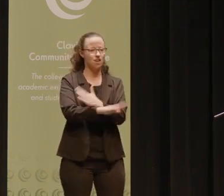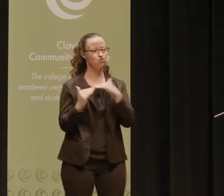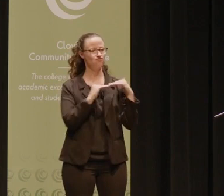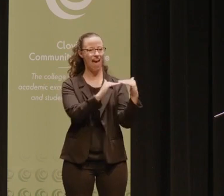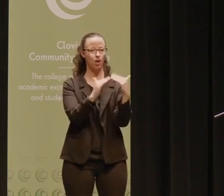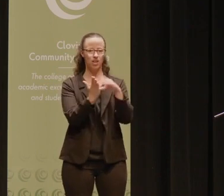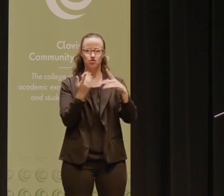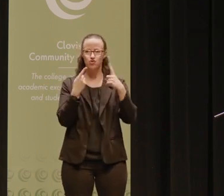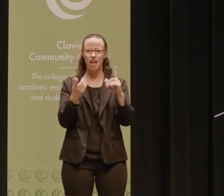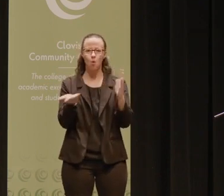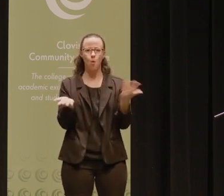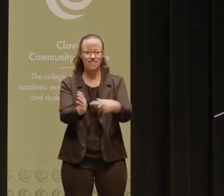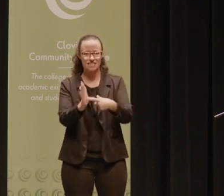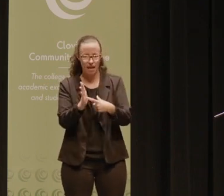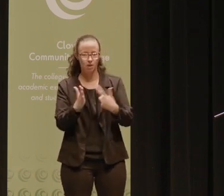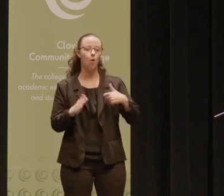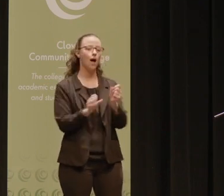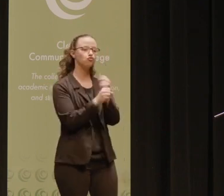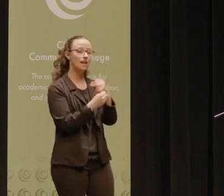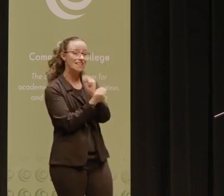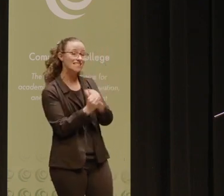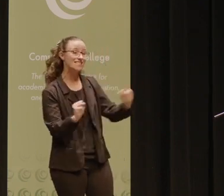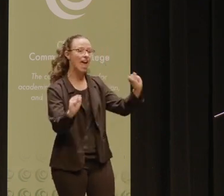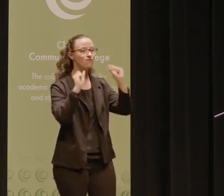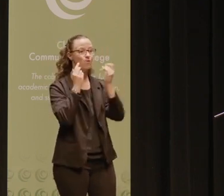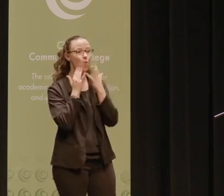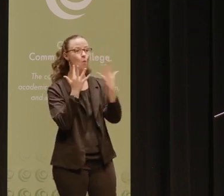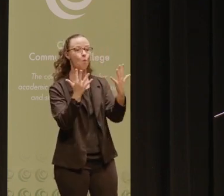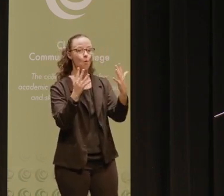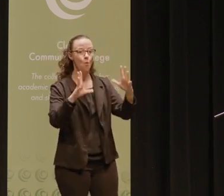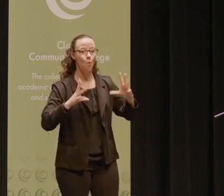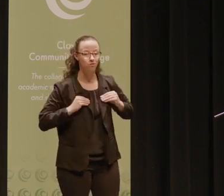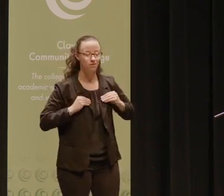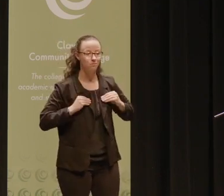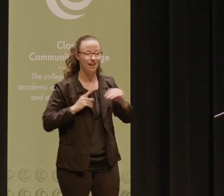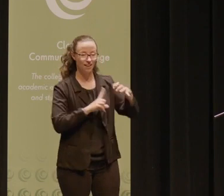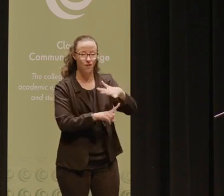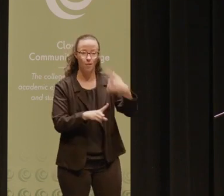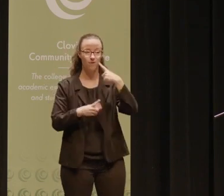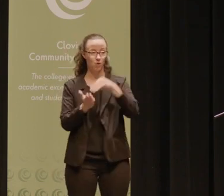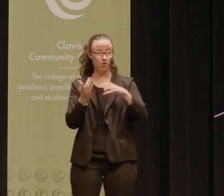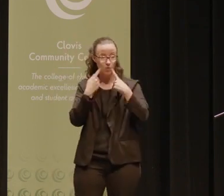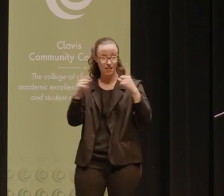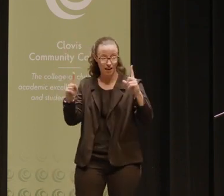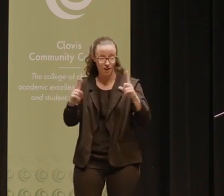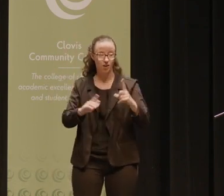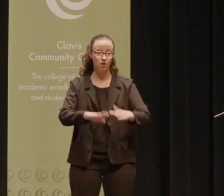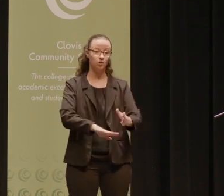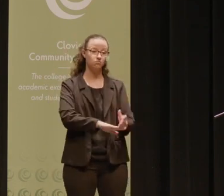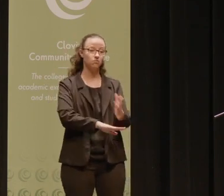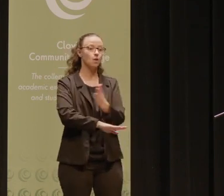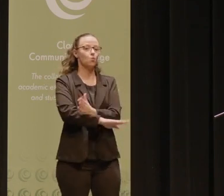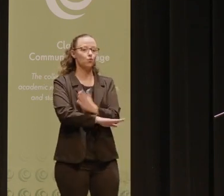success. Starting with creating safe and welcoming and inclusive environments that are conducive to student success and to building the